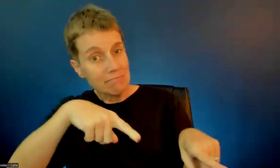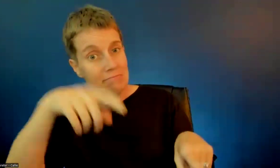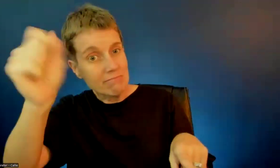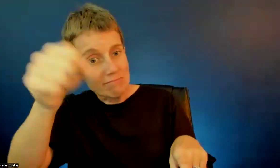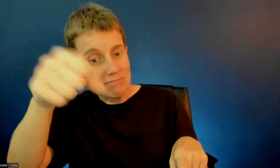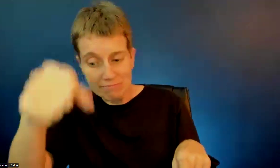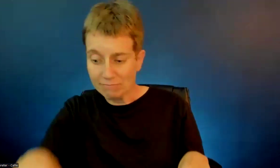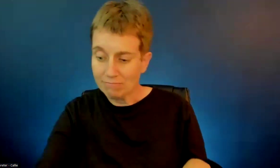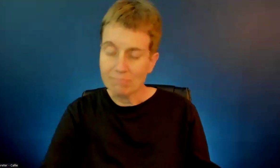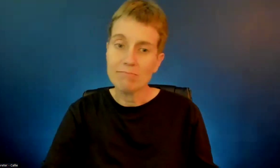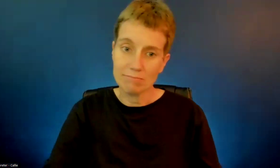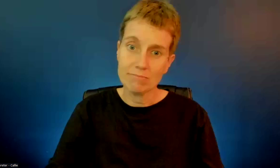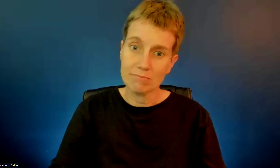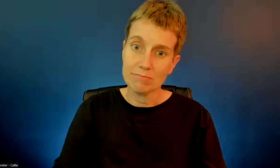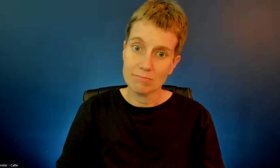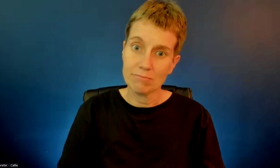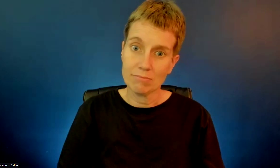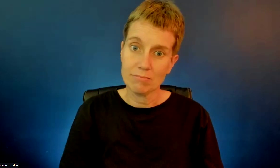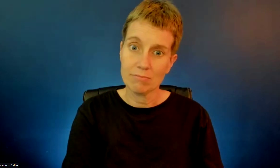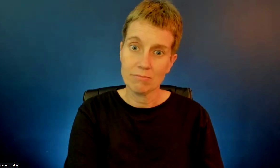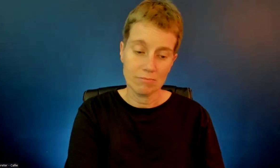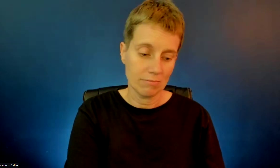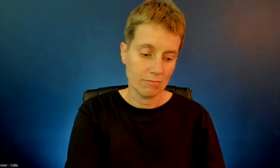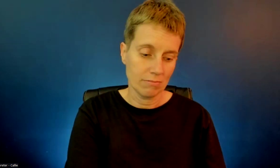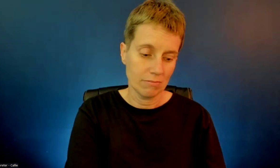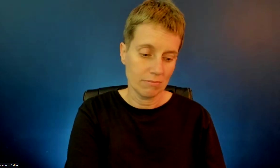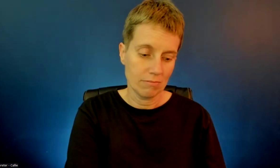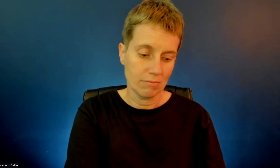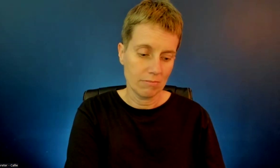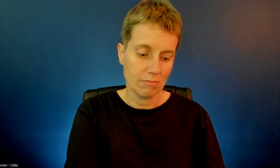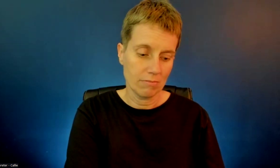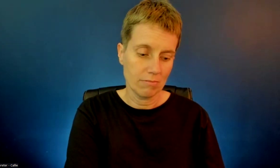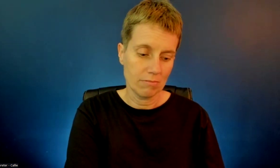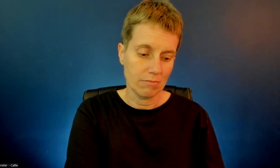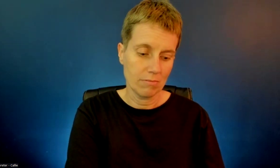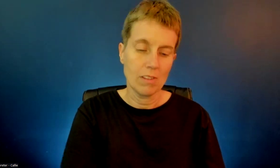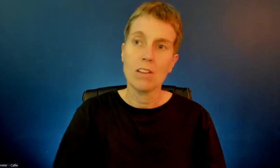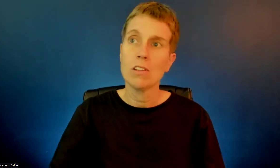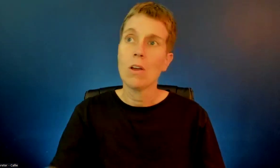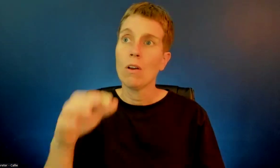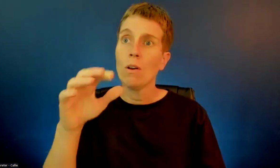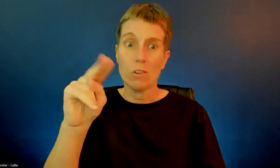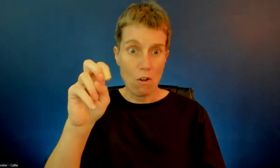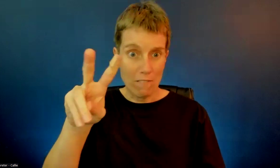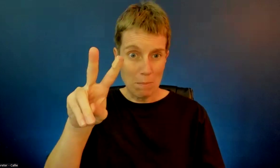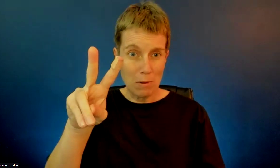The third Friday in November is the 15th. Correct. Are